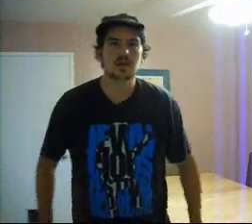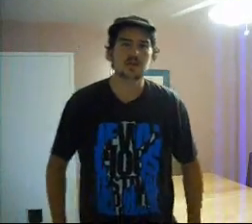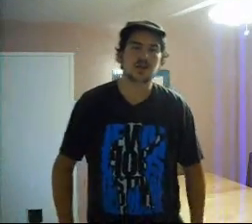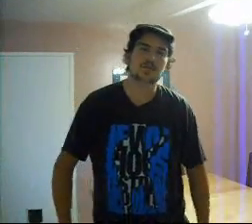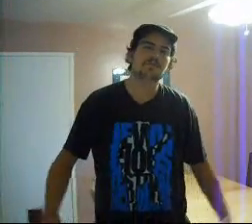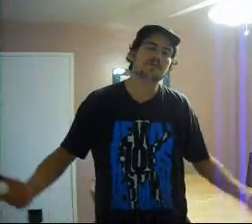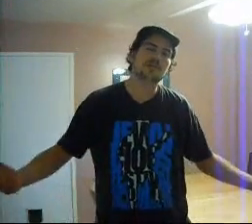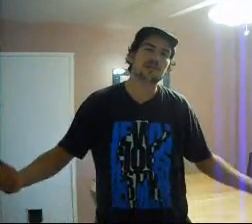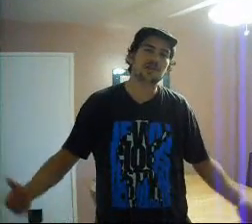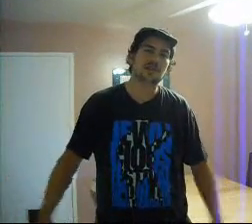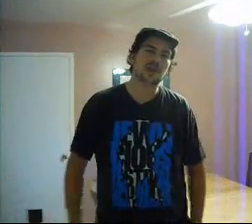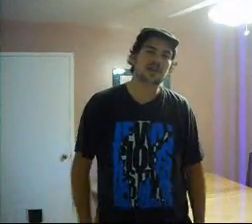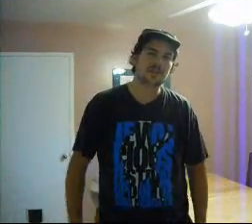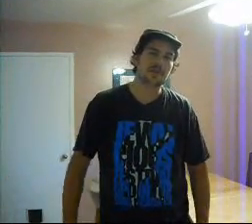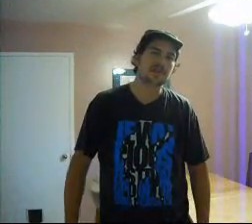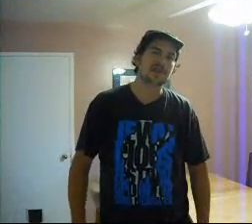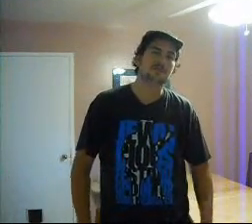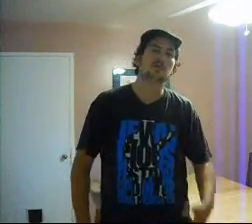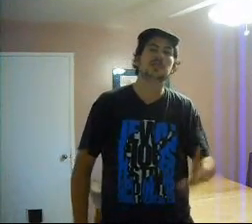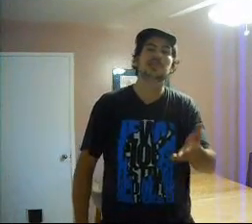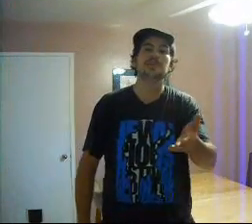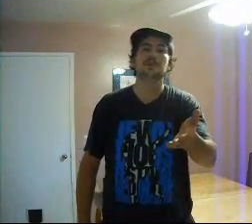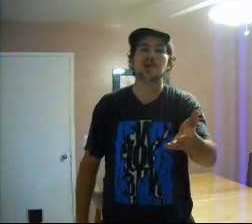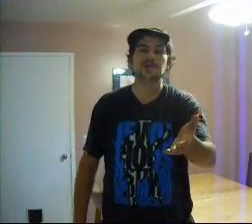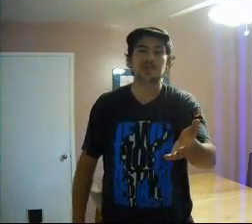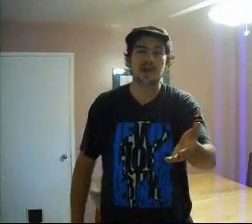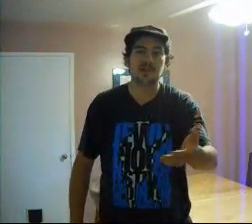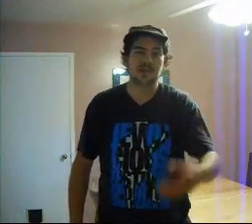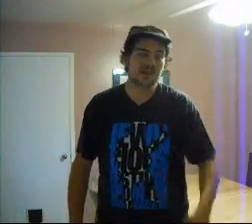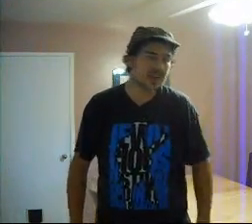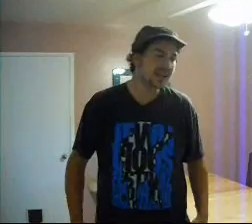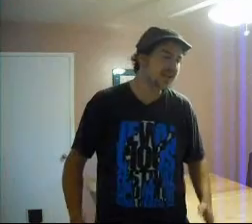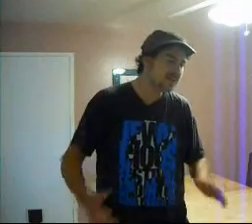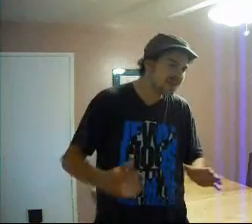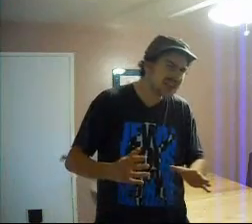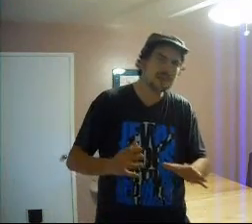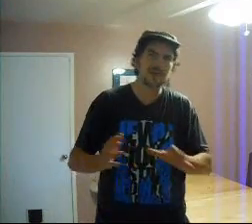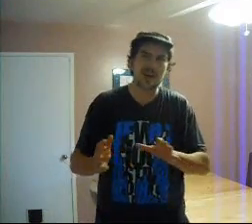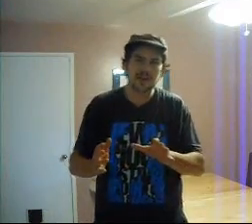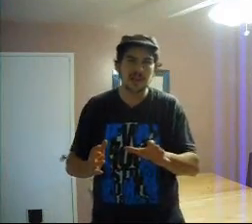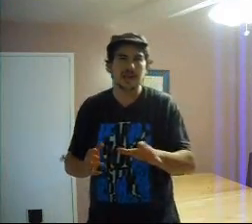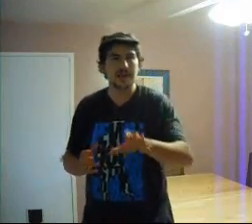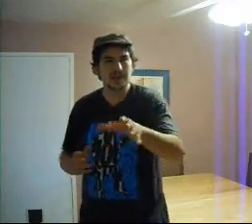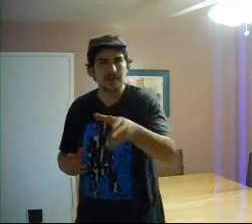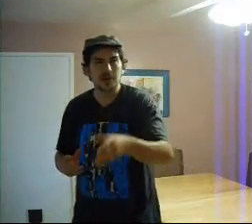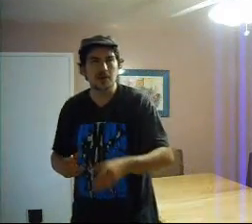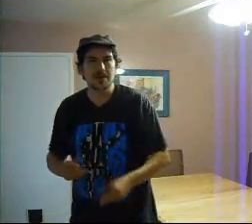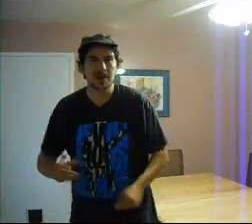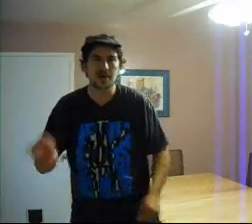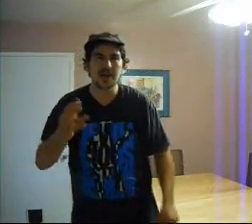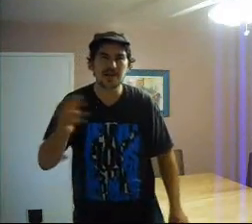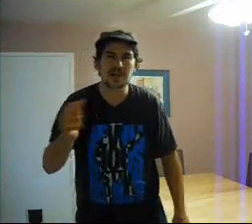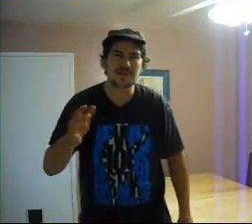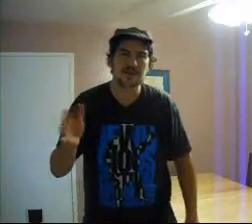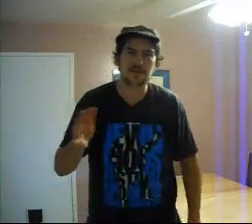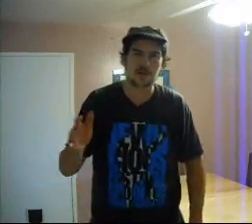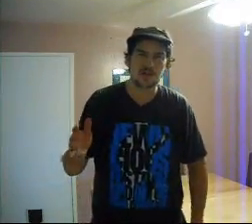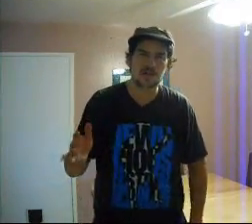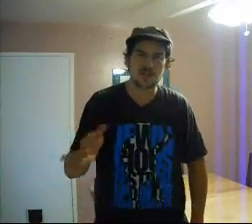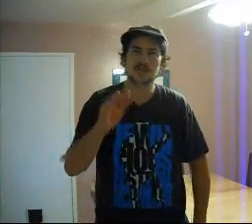So, I wanted to talk to you guys about the most skipped parts of davening. Because, you know, I've been thinking about davening lately. Someone told me that all that stuff after the brucos... You know